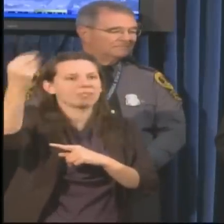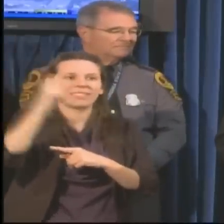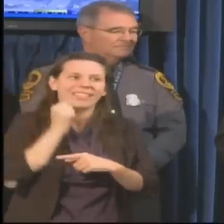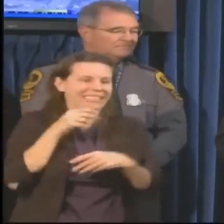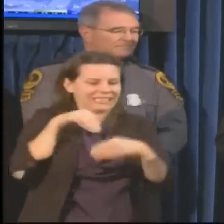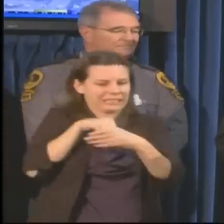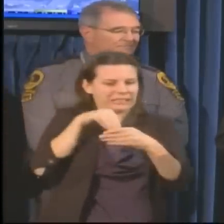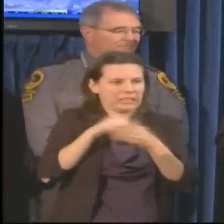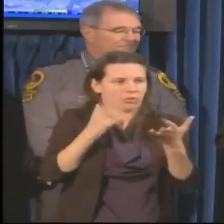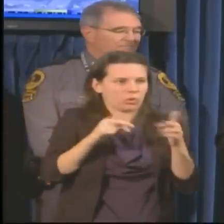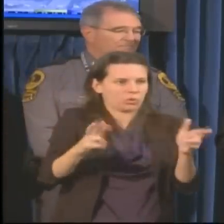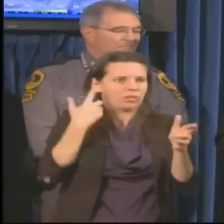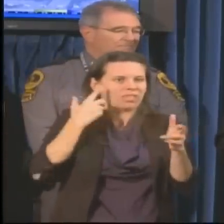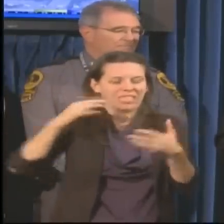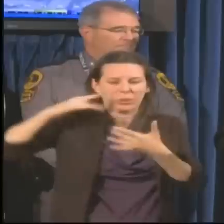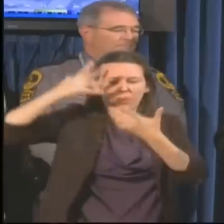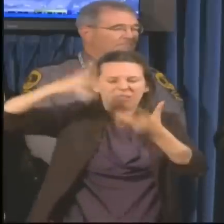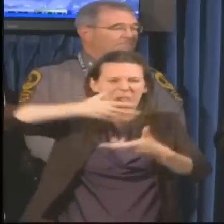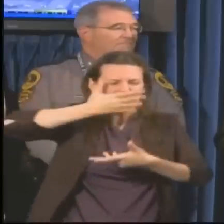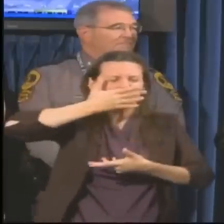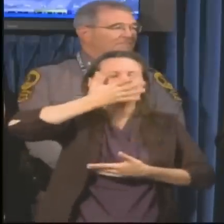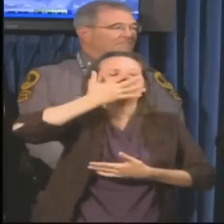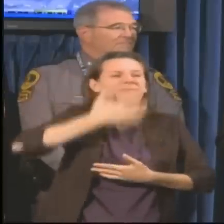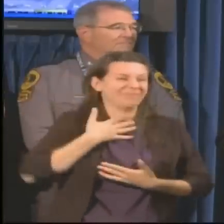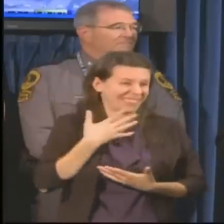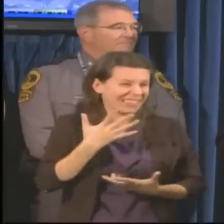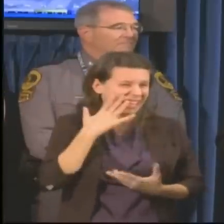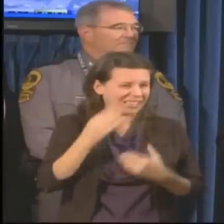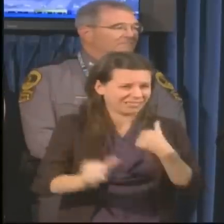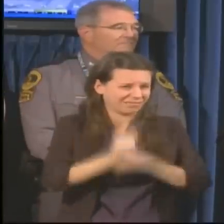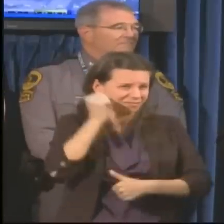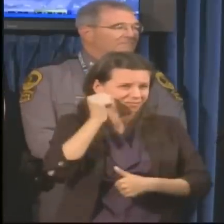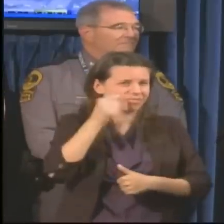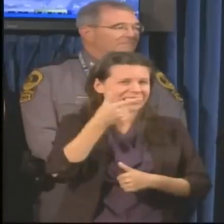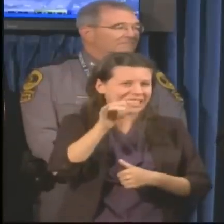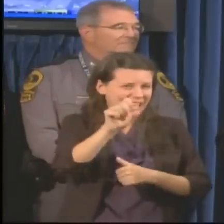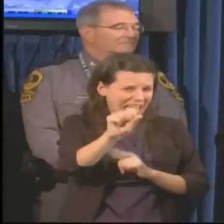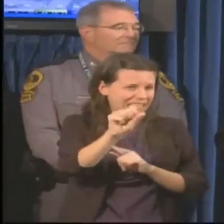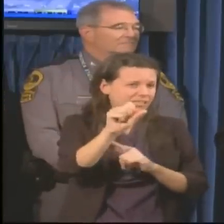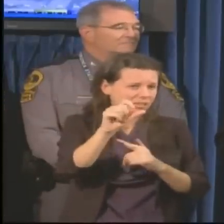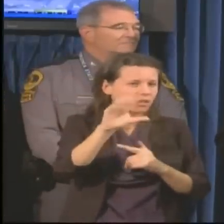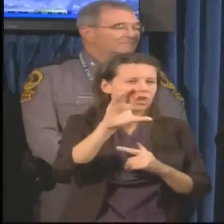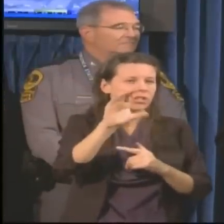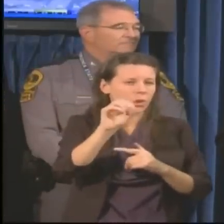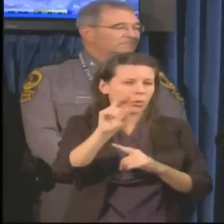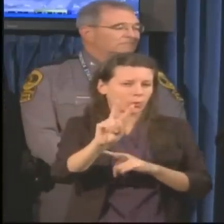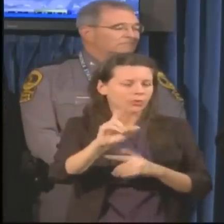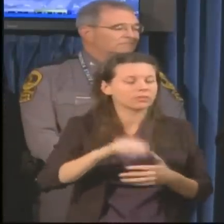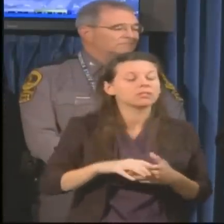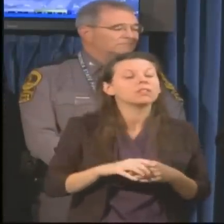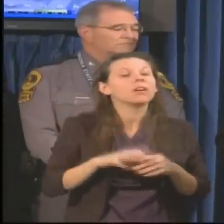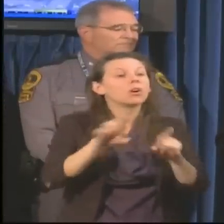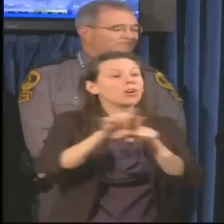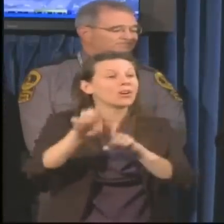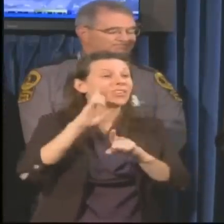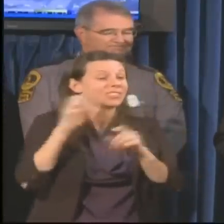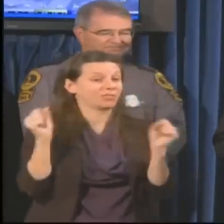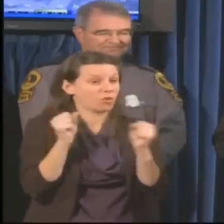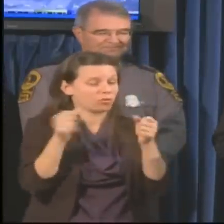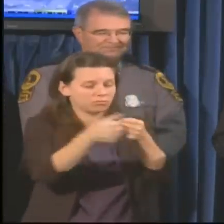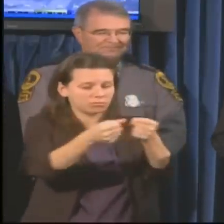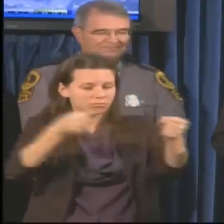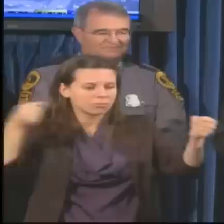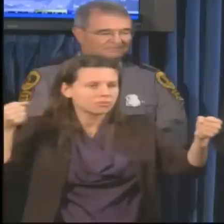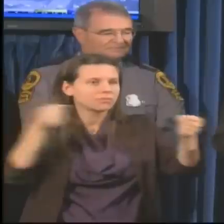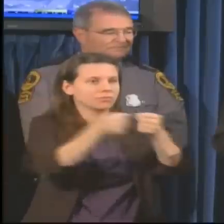make sure that you keep your refrigerator and freezers closed if you're hoping to sustain your food sources for any appreciable period